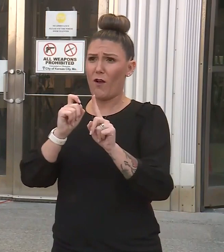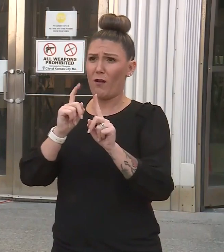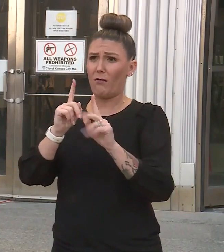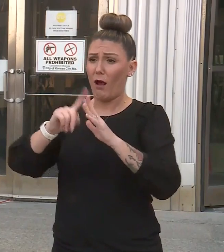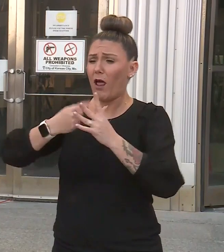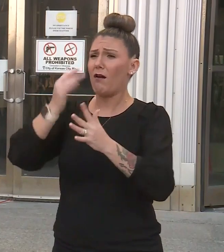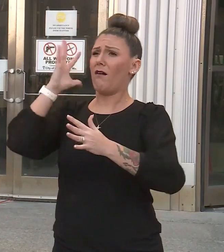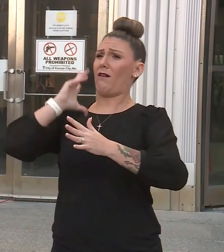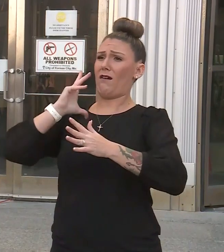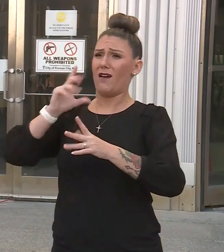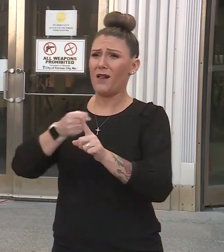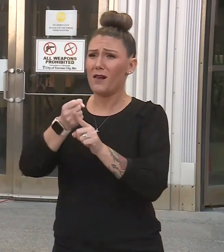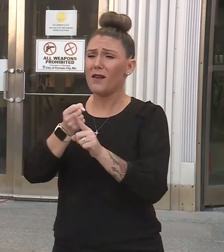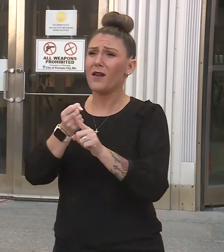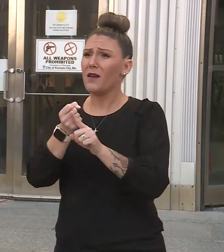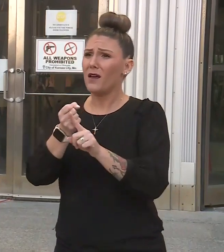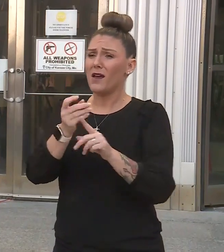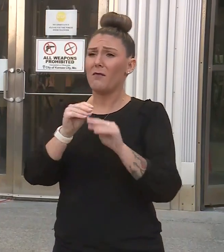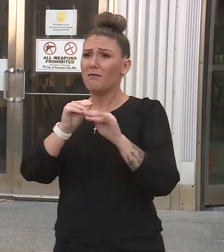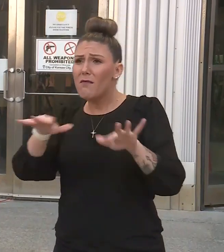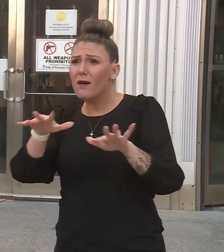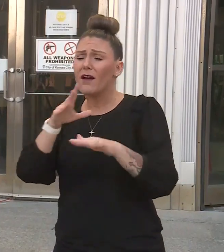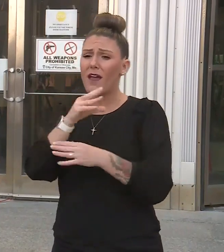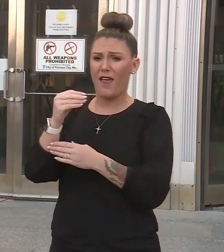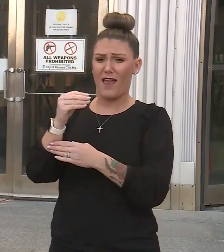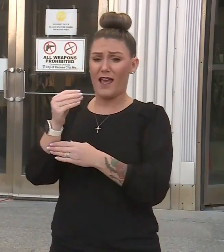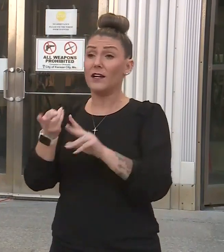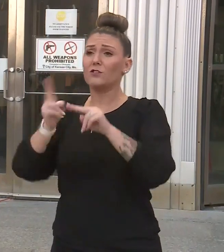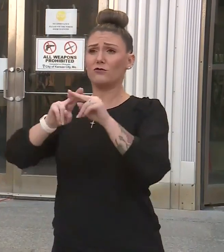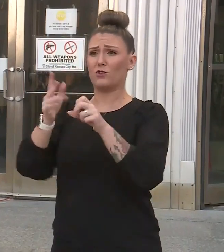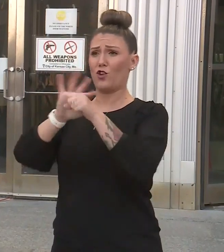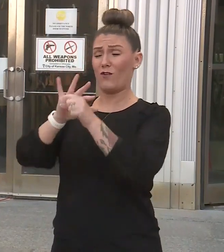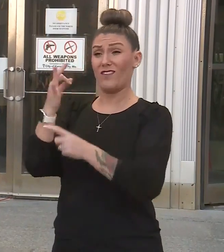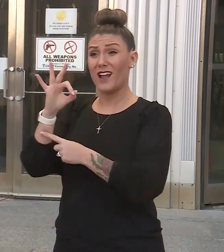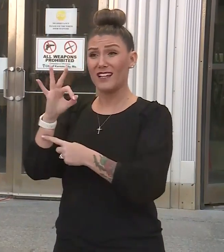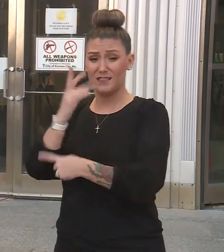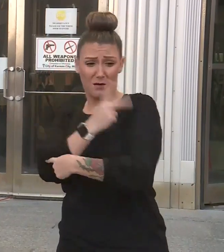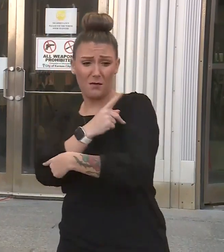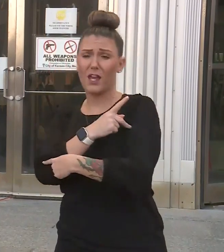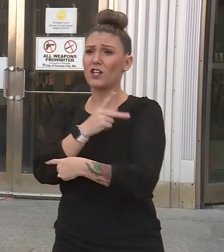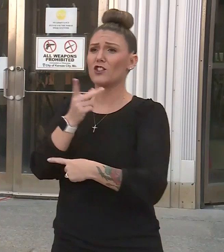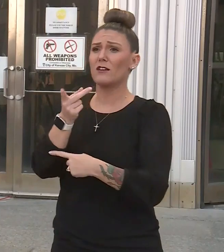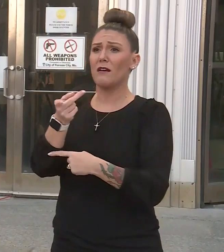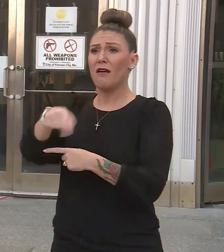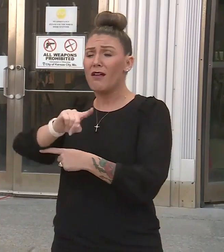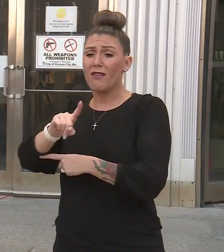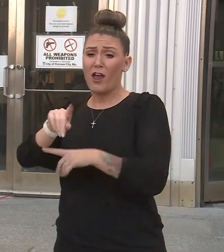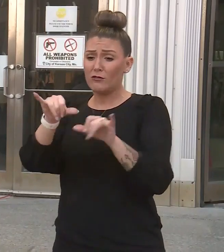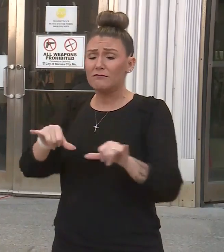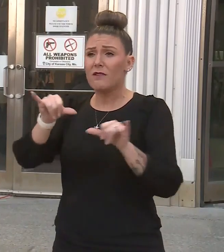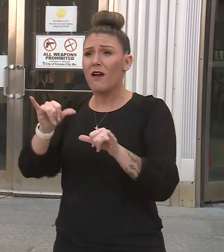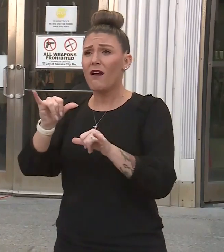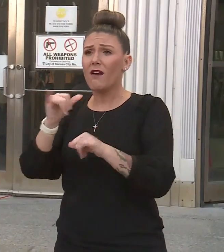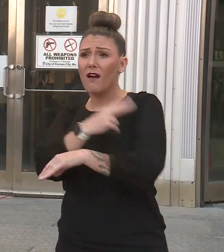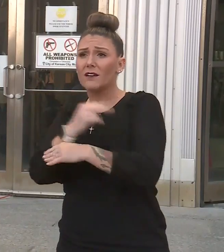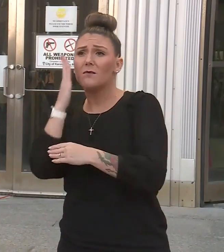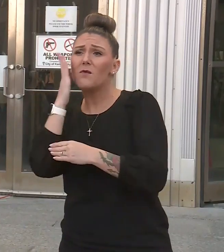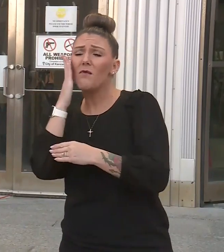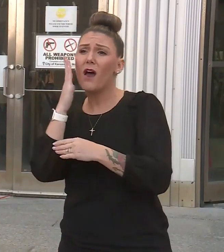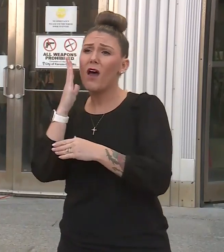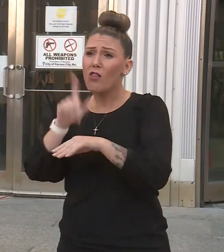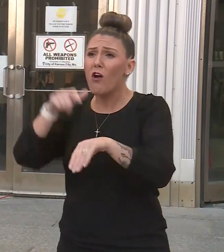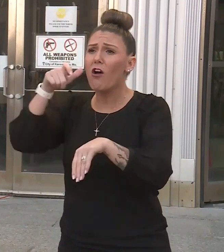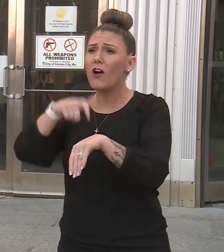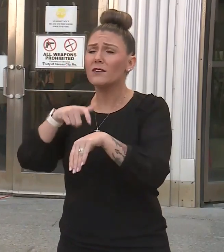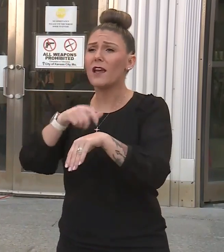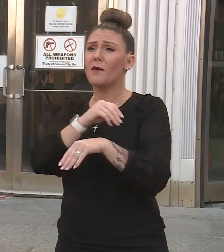We've got increased COVID admissions. These patients take up hospital beds for much longer than other illnesses. And we've